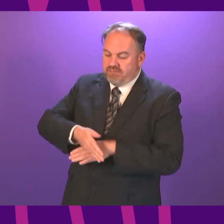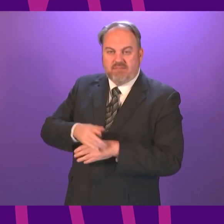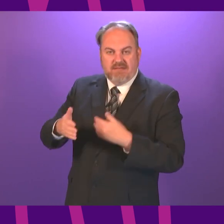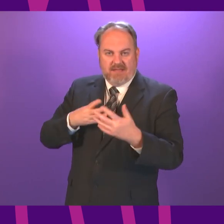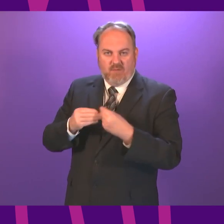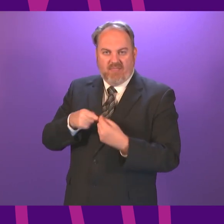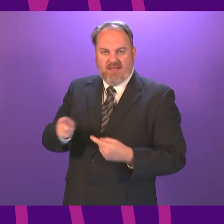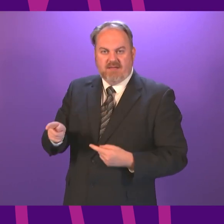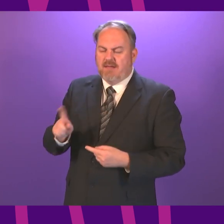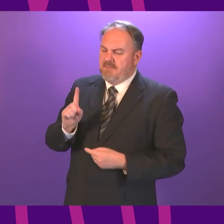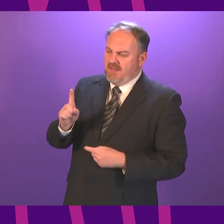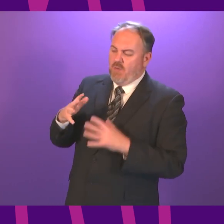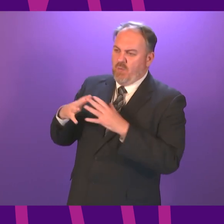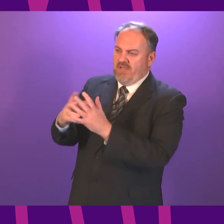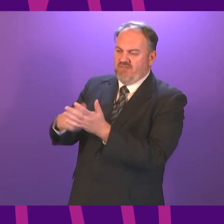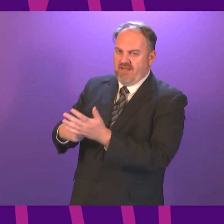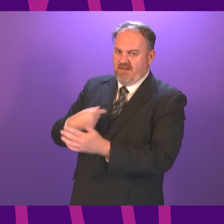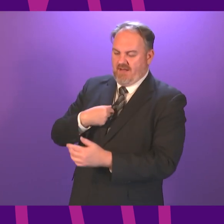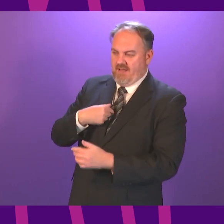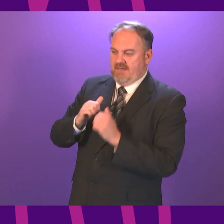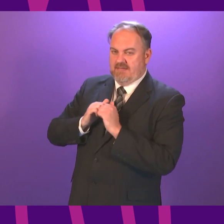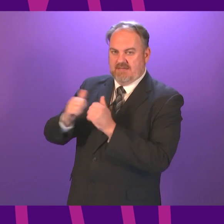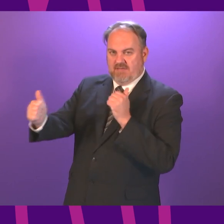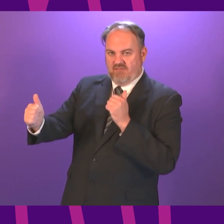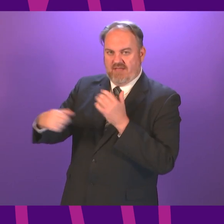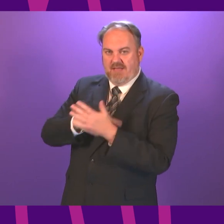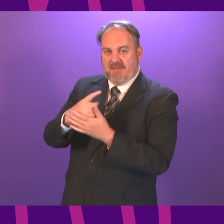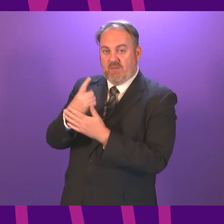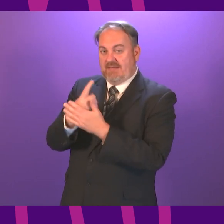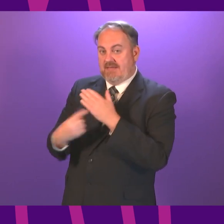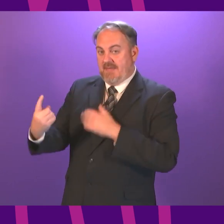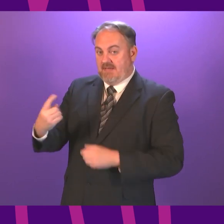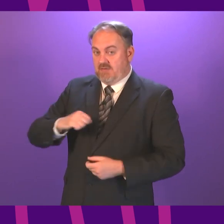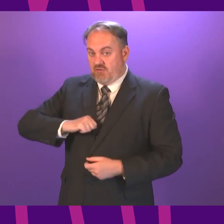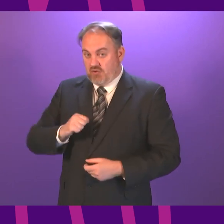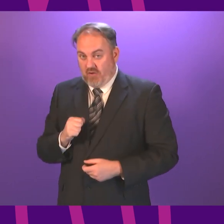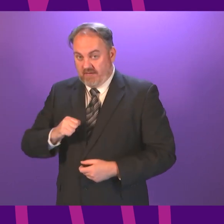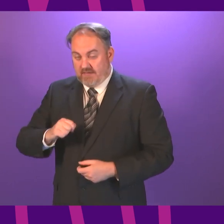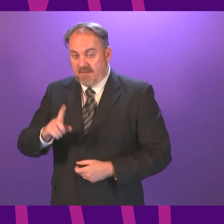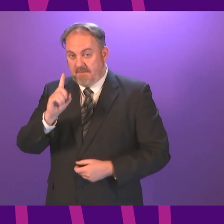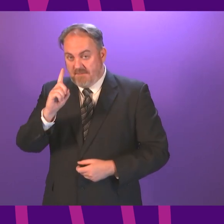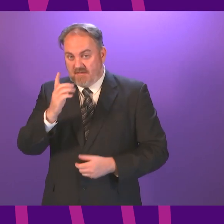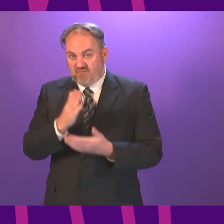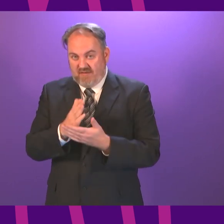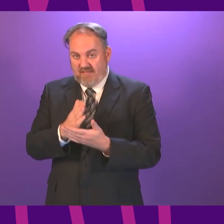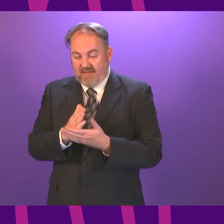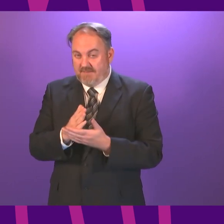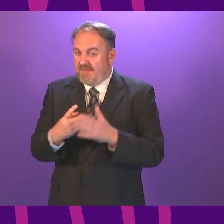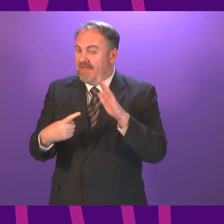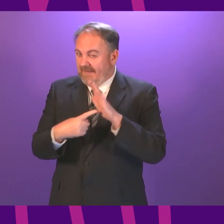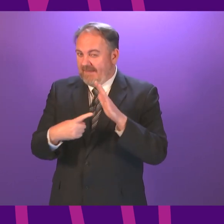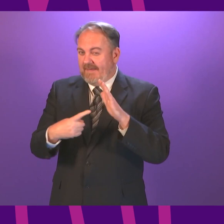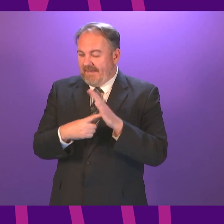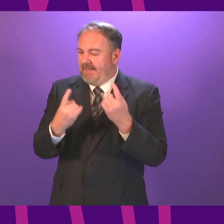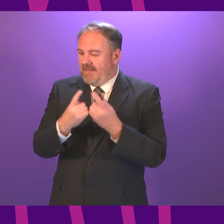Willie Rennie and I disagree on the issue of Scottish independence but one of the key points here is that while we will not